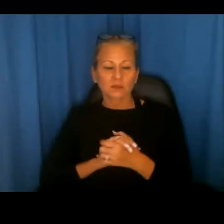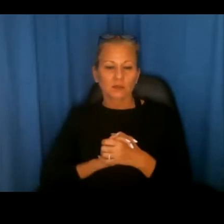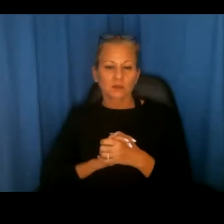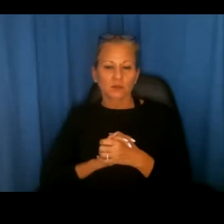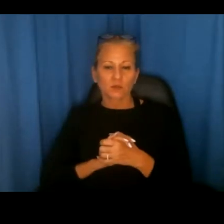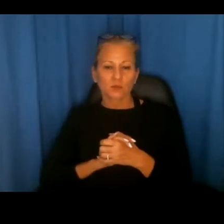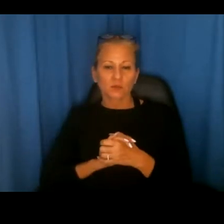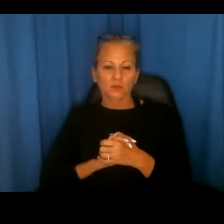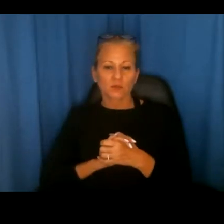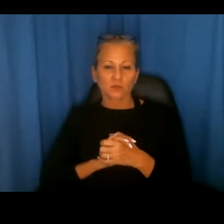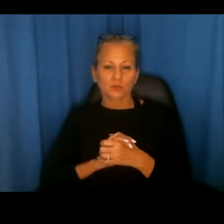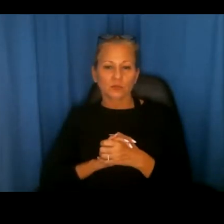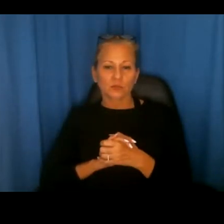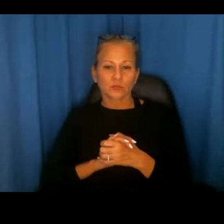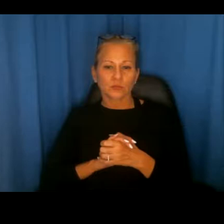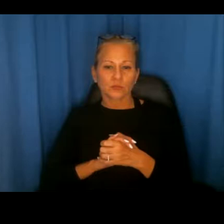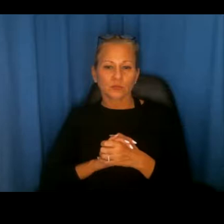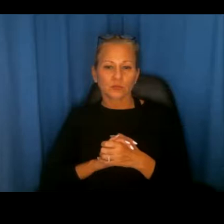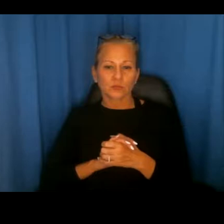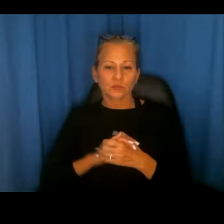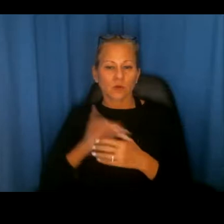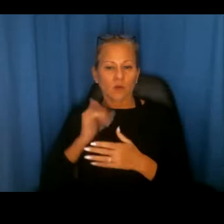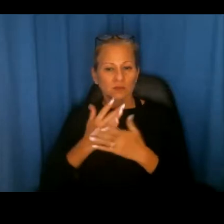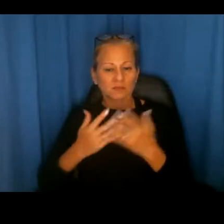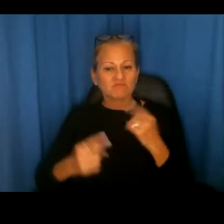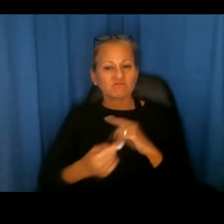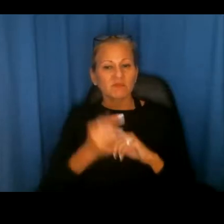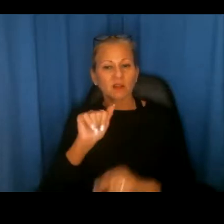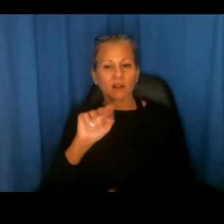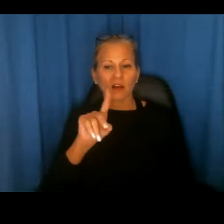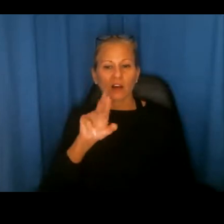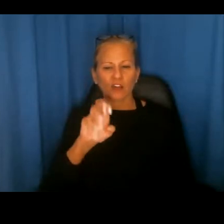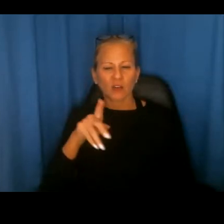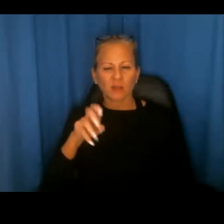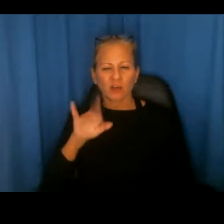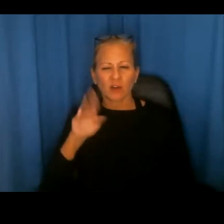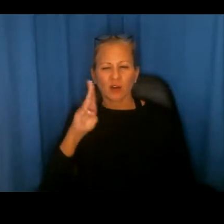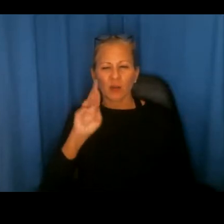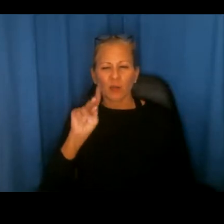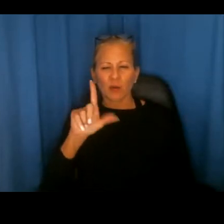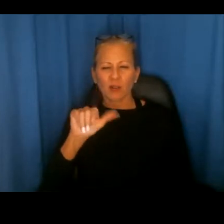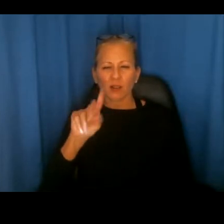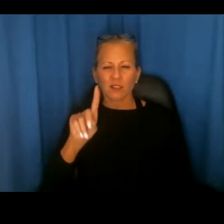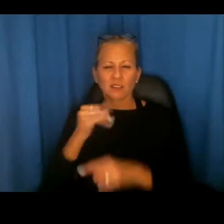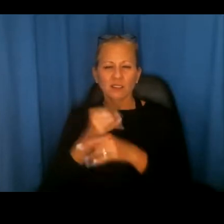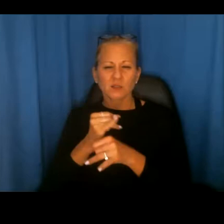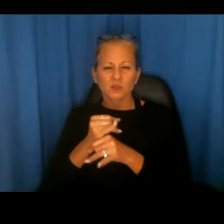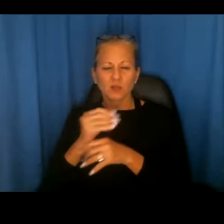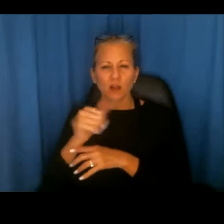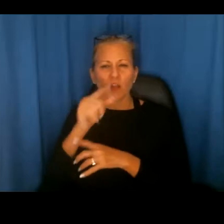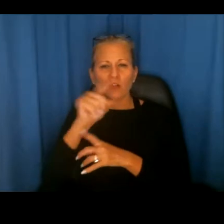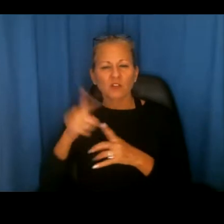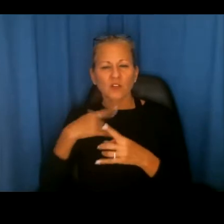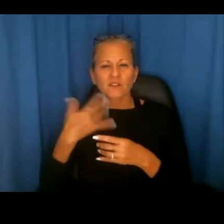uh, we have allegations from folks like Andre Perry at the Brookings Institute and others that there's a